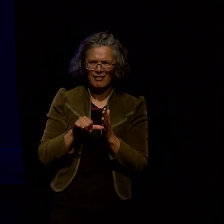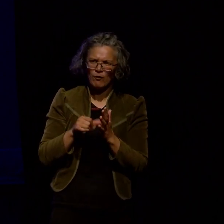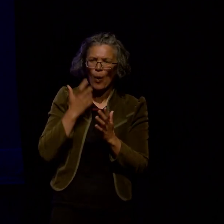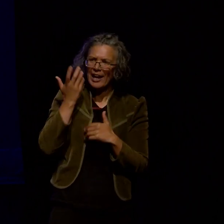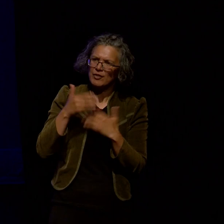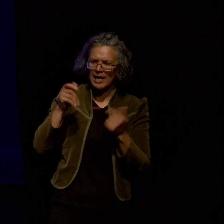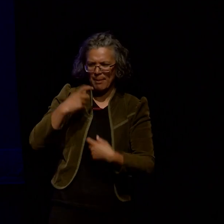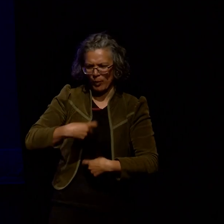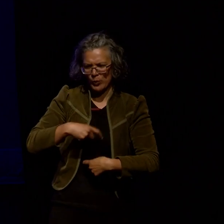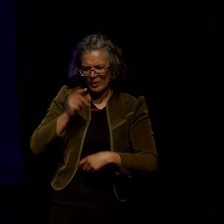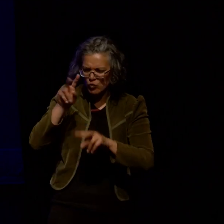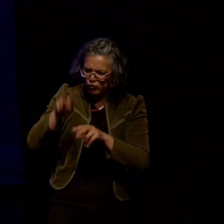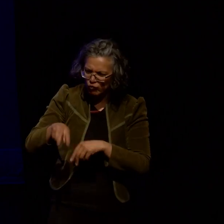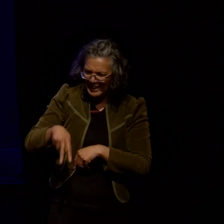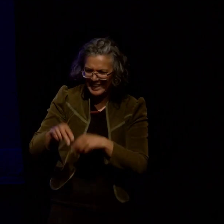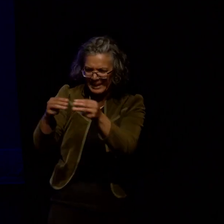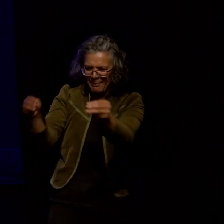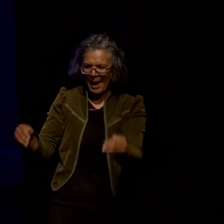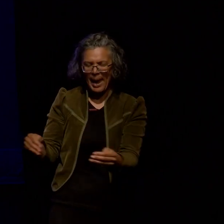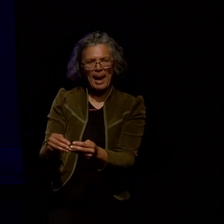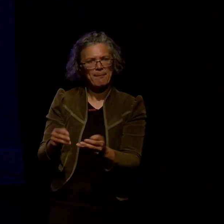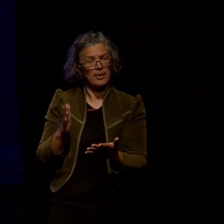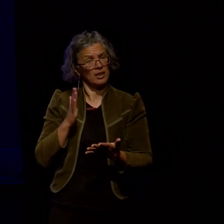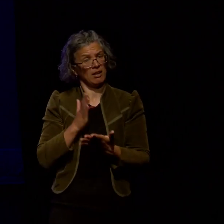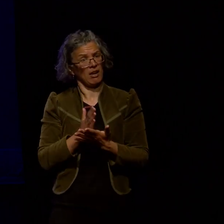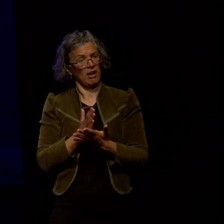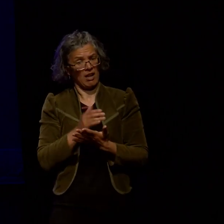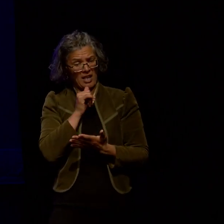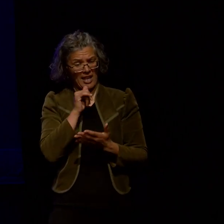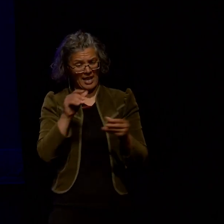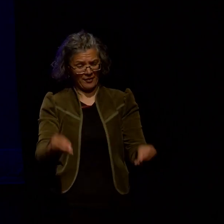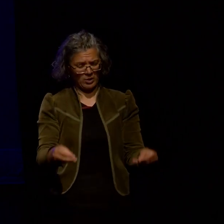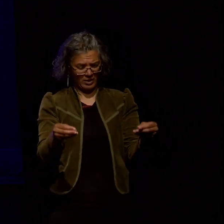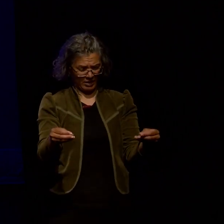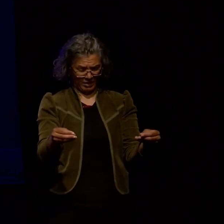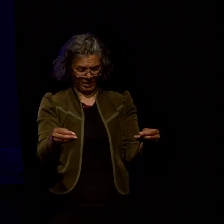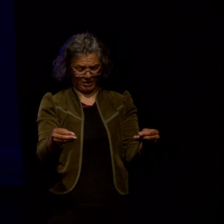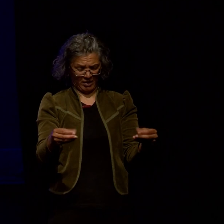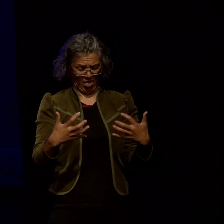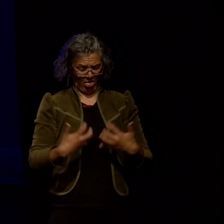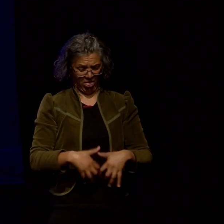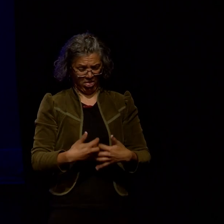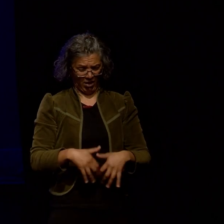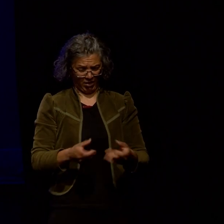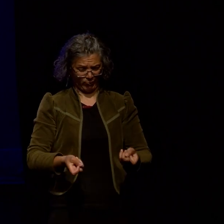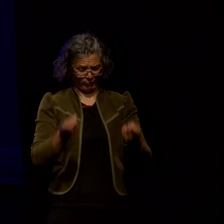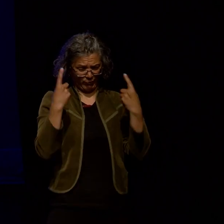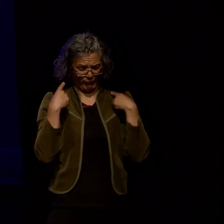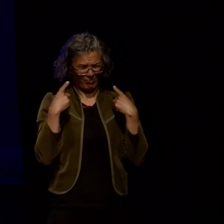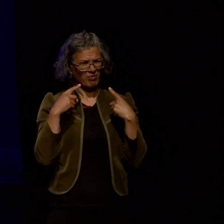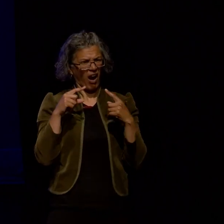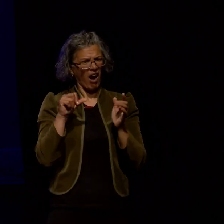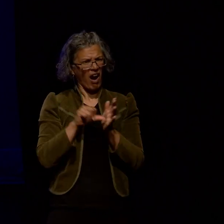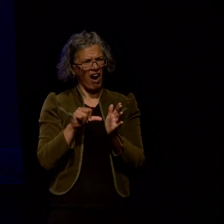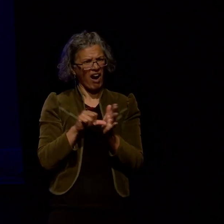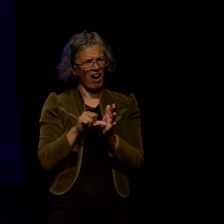and more than that I forget that there's an emotional dimension to being confronted with something that's really hard or opaque and